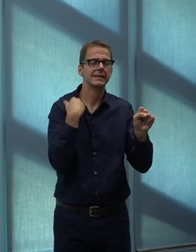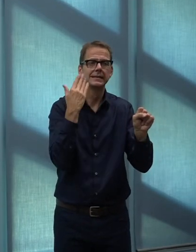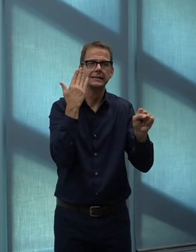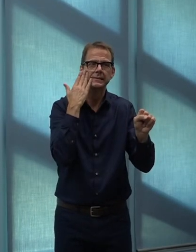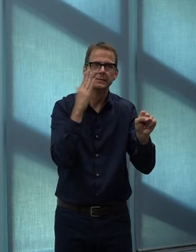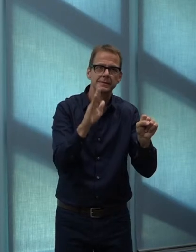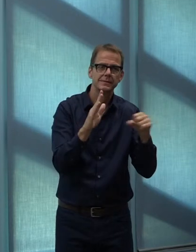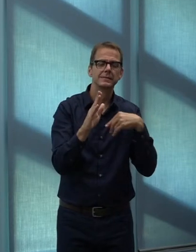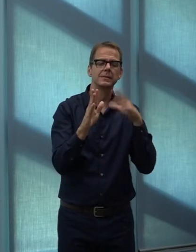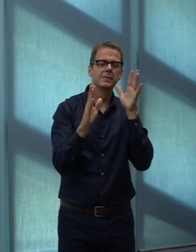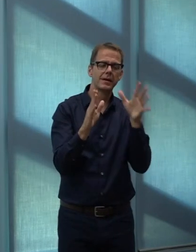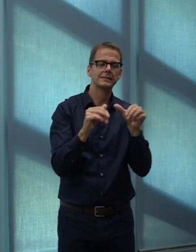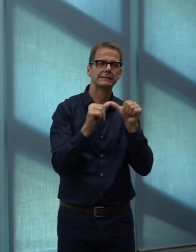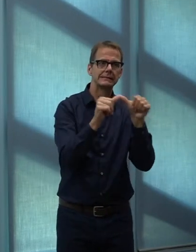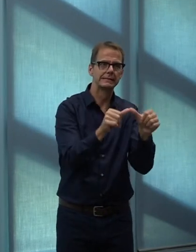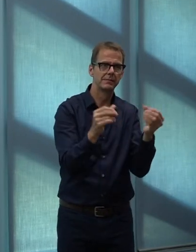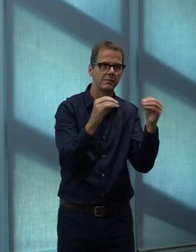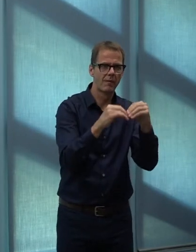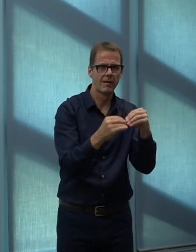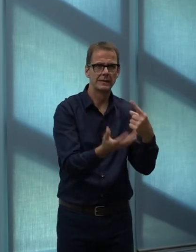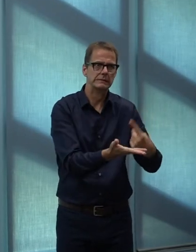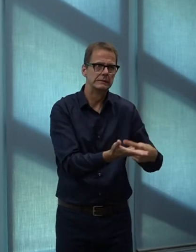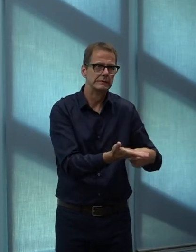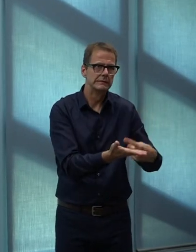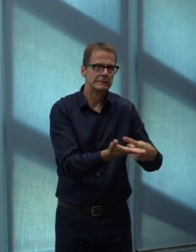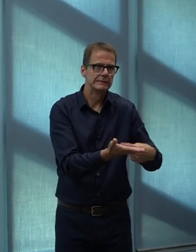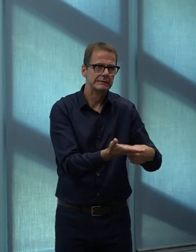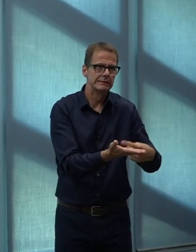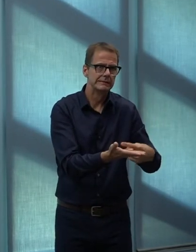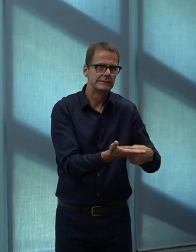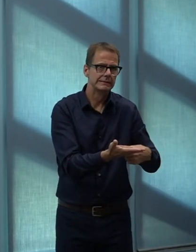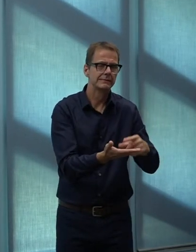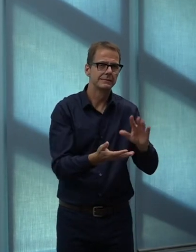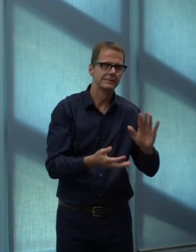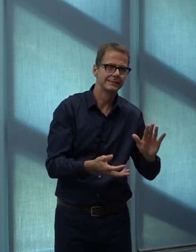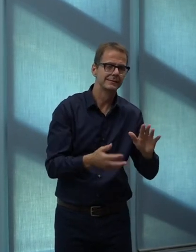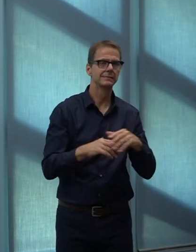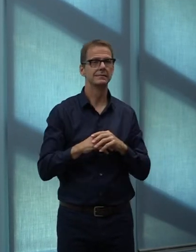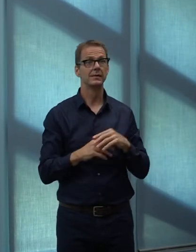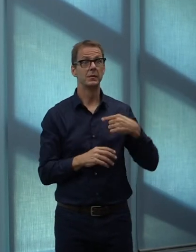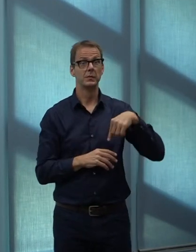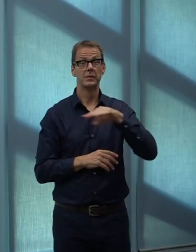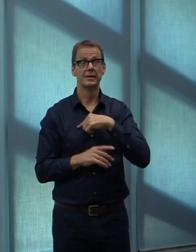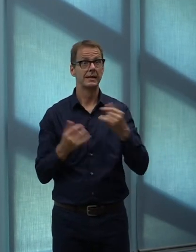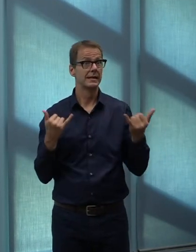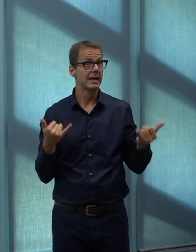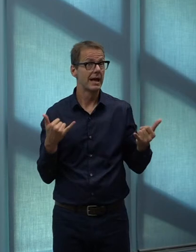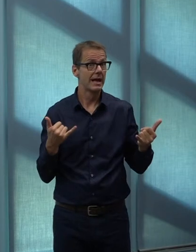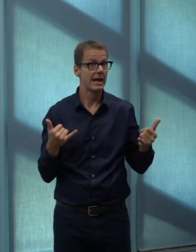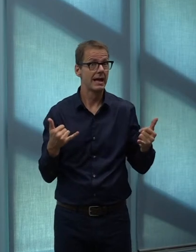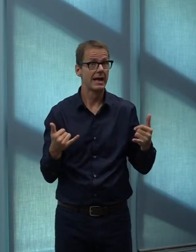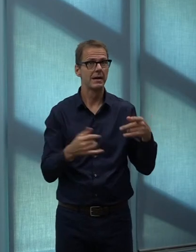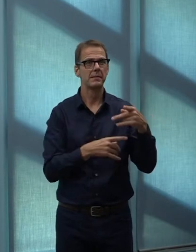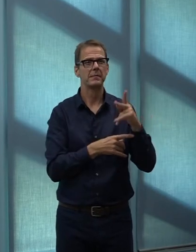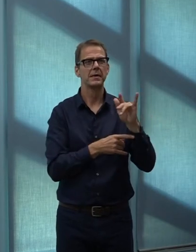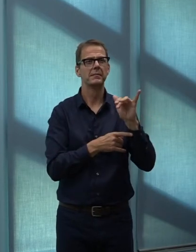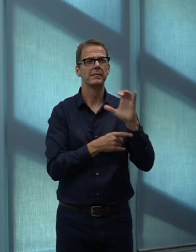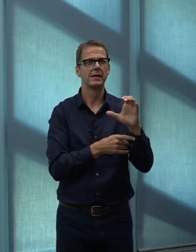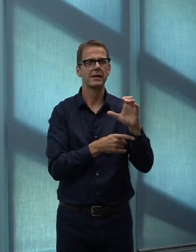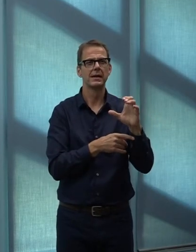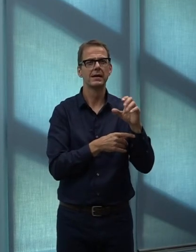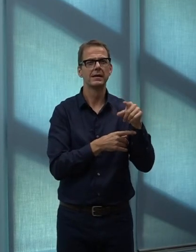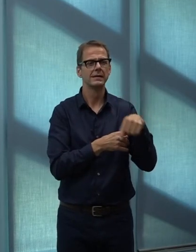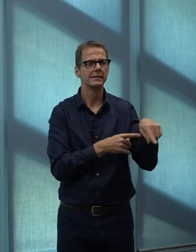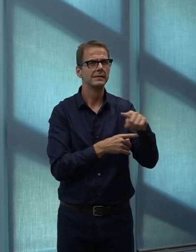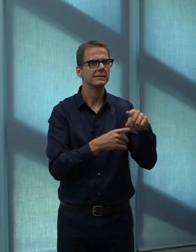that's when the discussion will pick up after the public hearing concludes later today, after we will have heard from, I